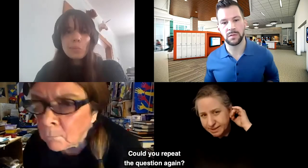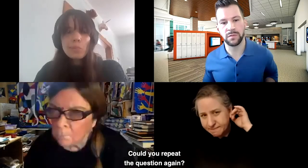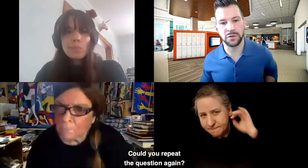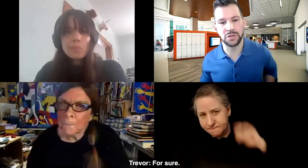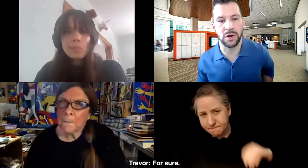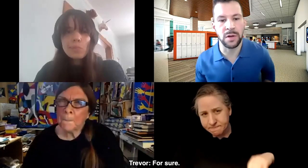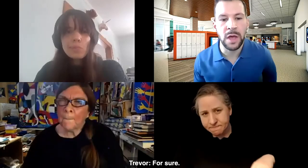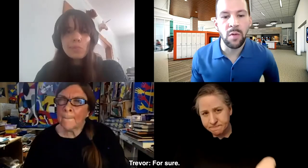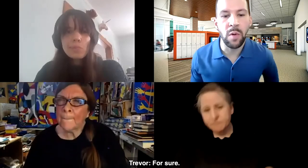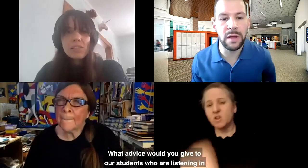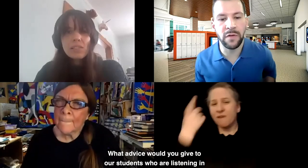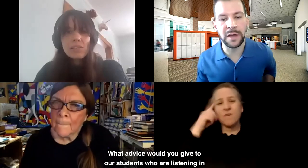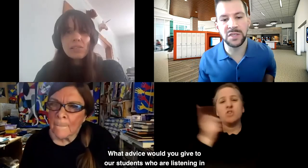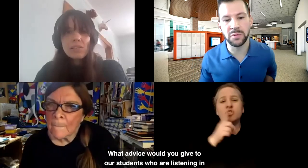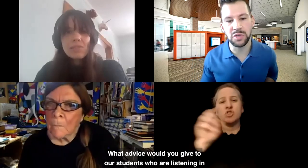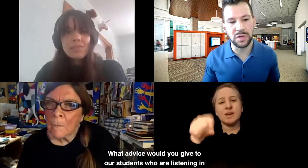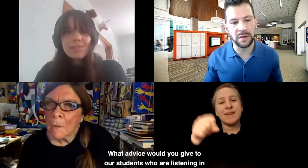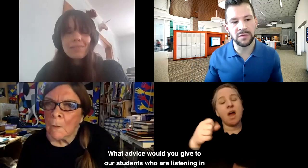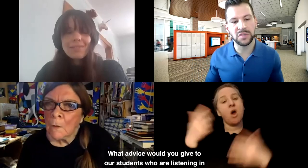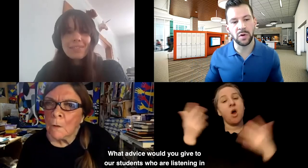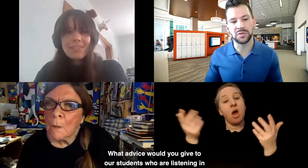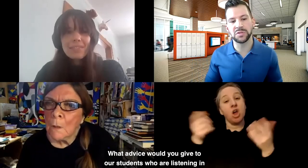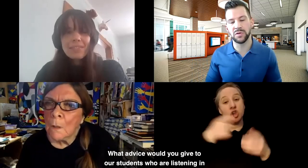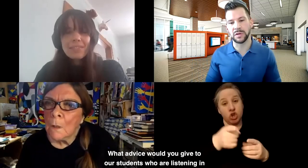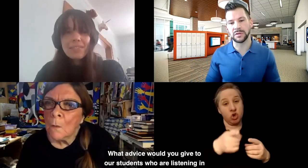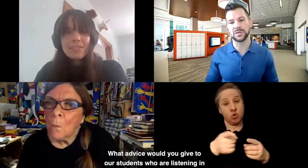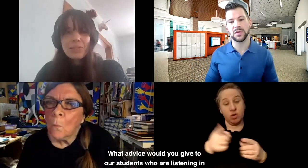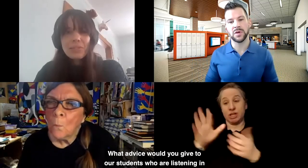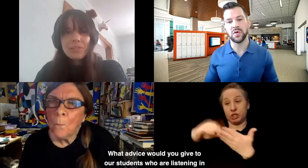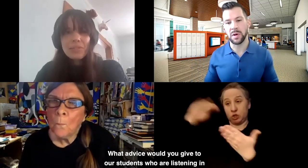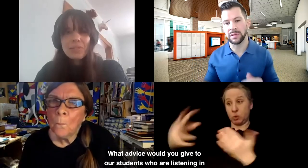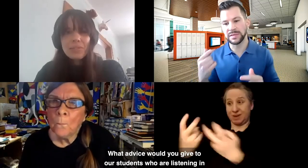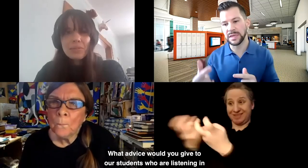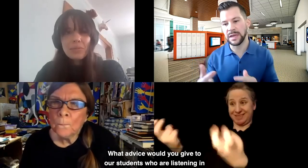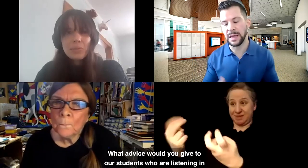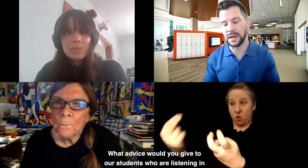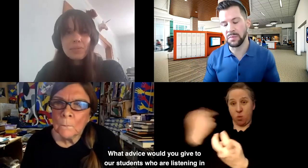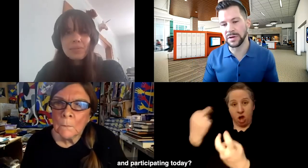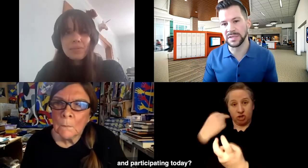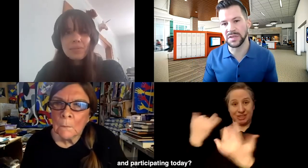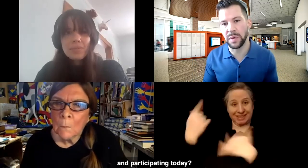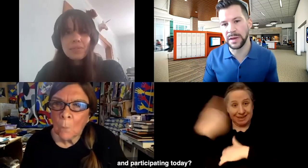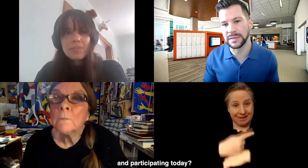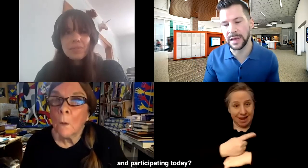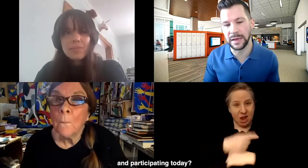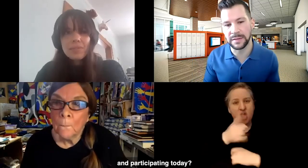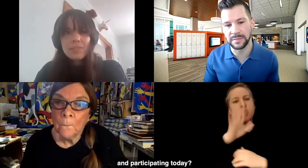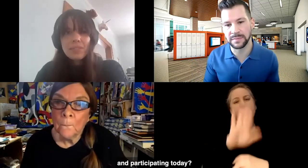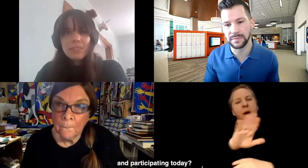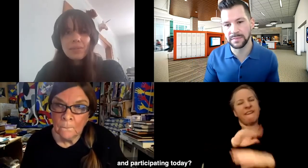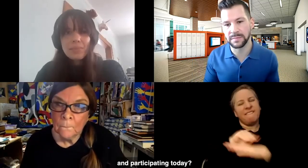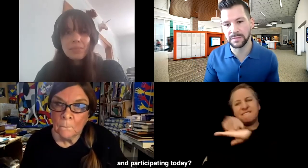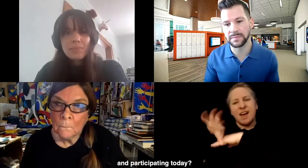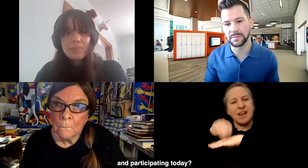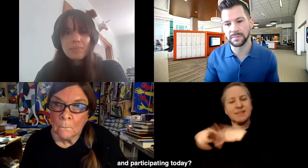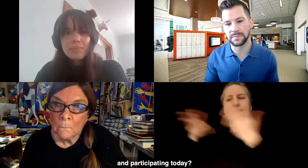question again? Trevor speaking. speaking. advice would you give to our students who are listening in and participating today?